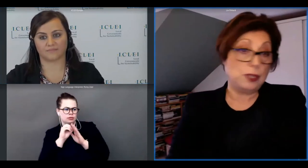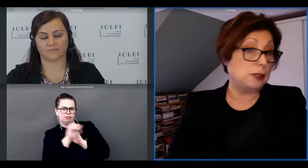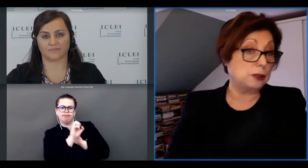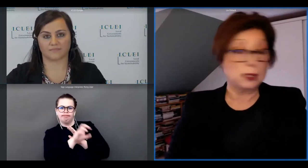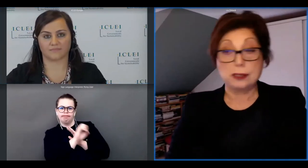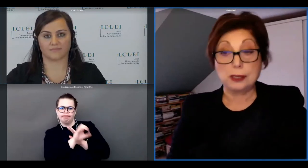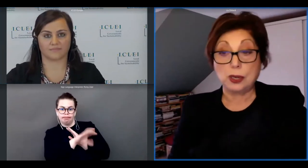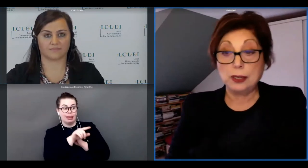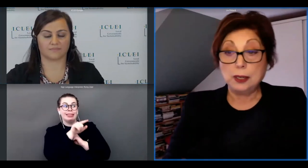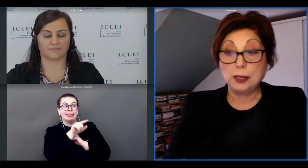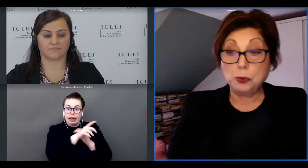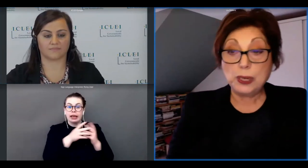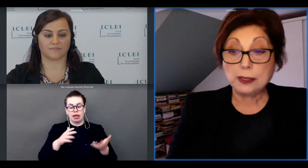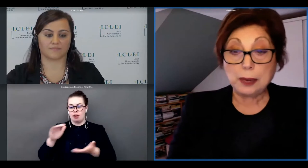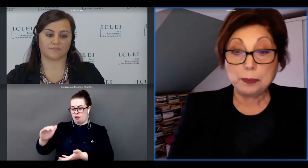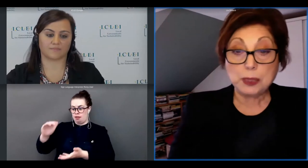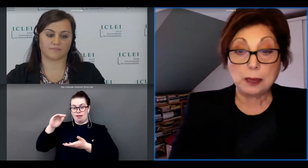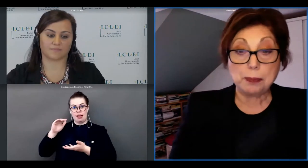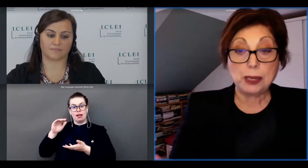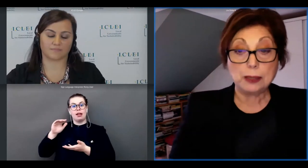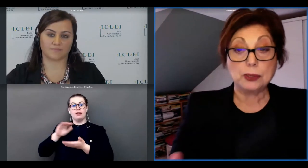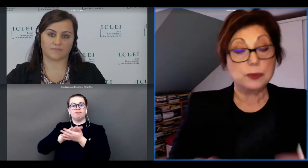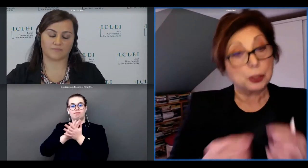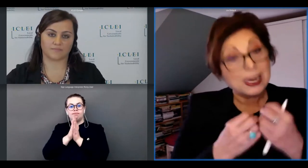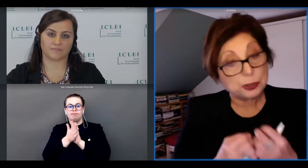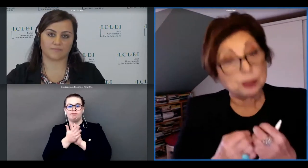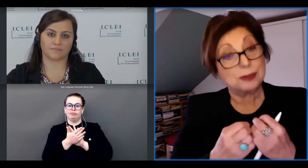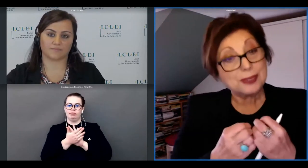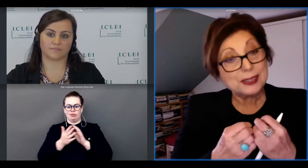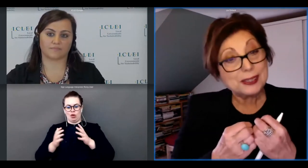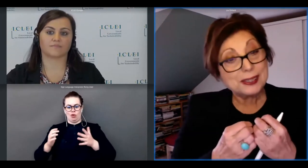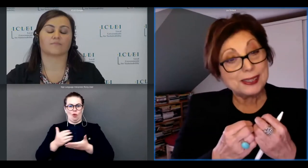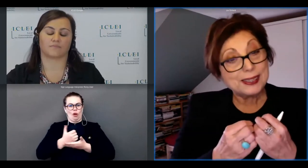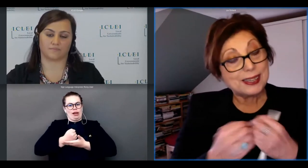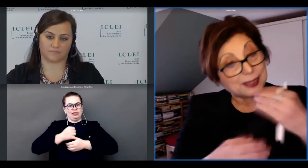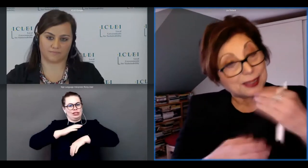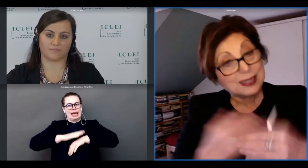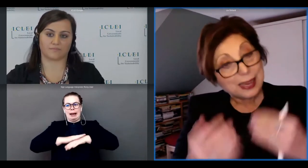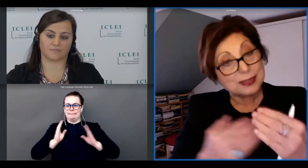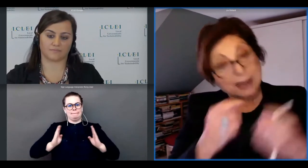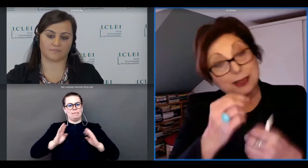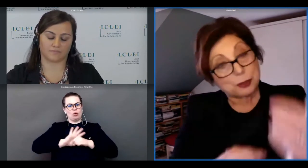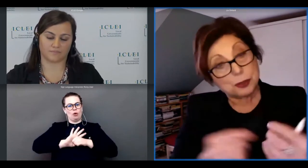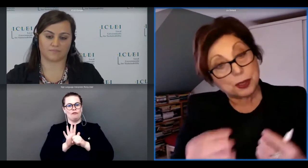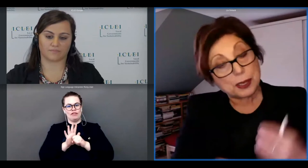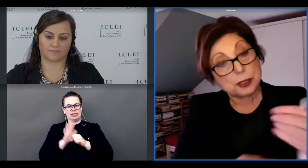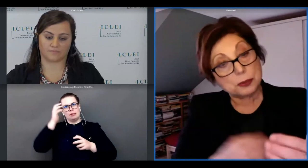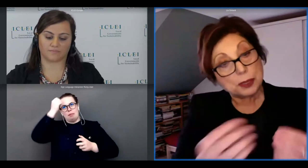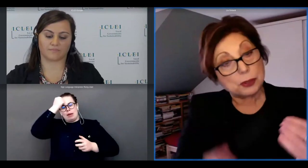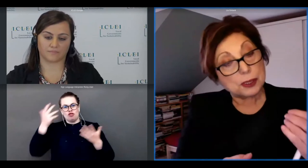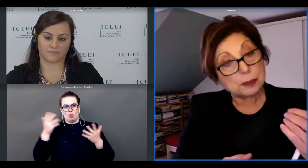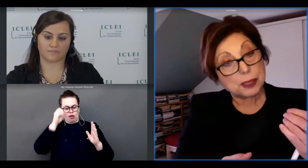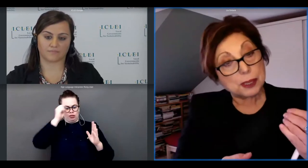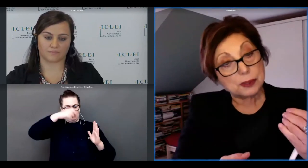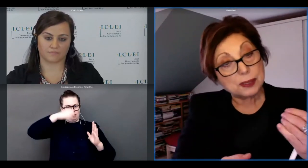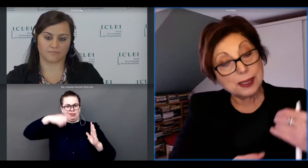and videos etc will then become part of the collection and i think that's that's the co-creation we are